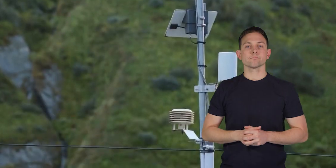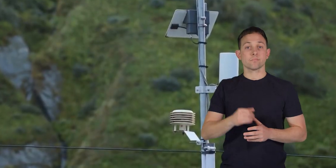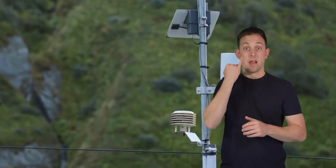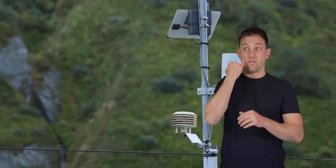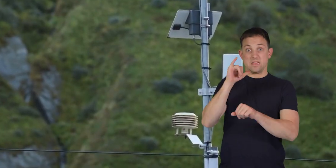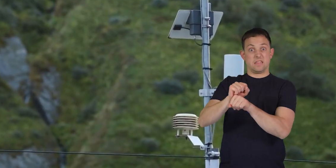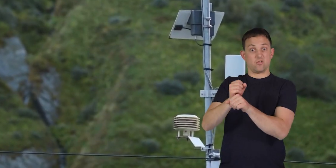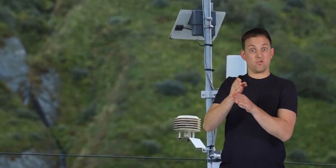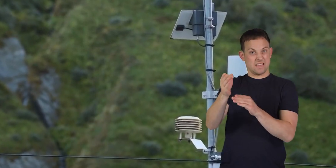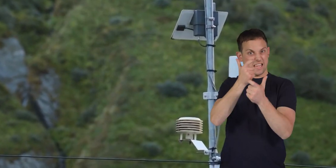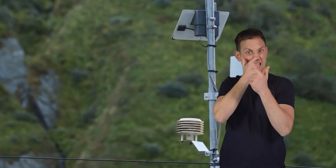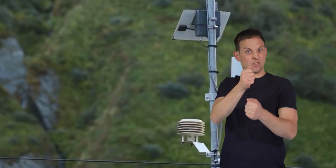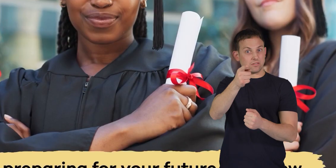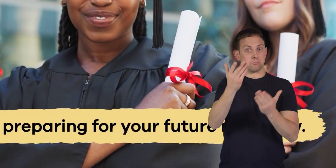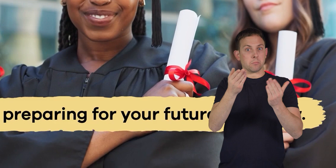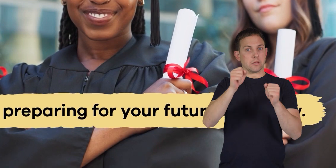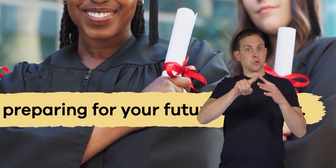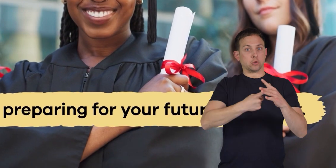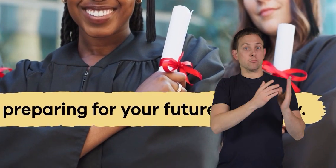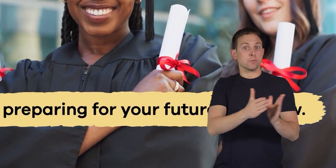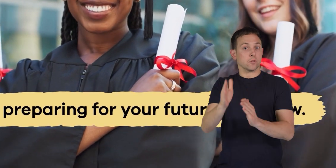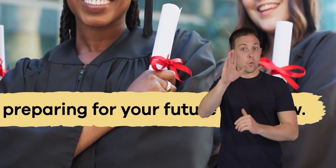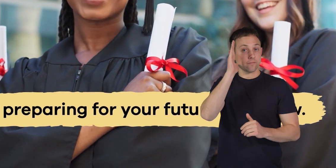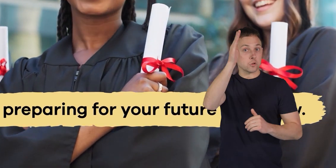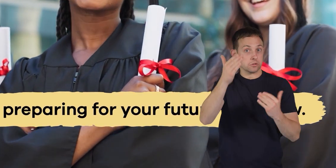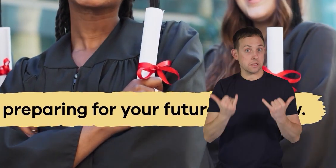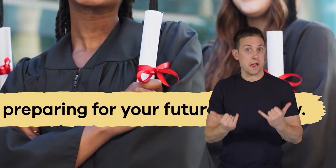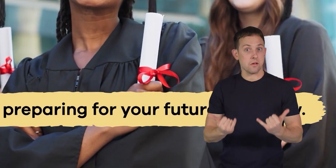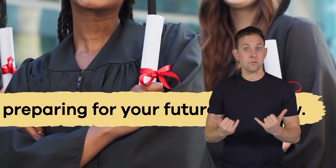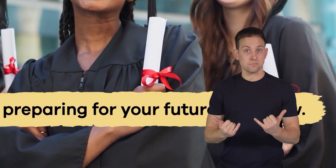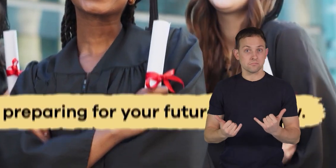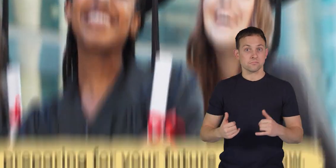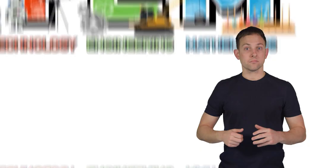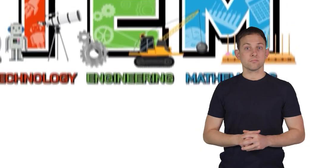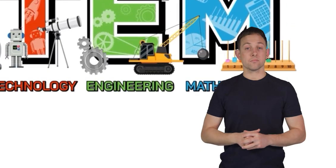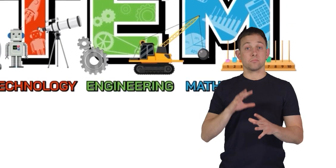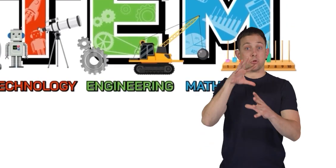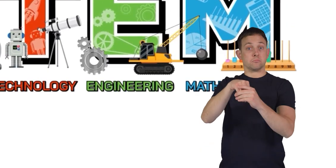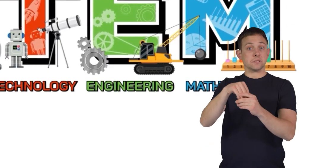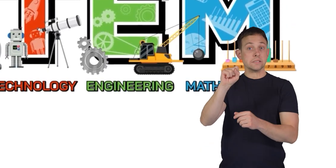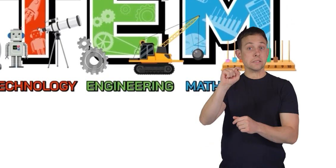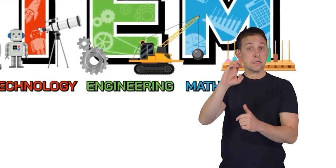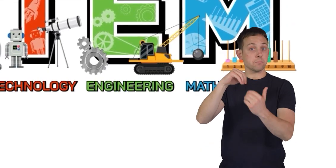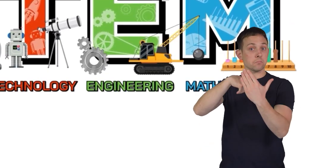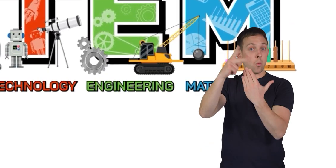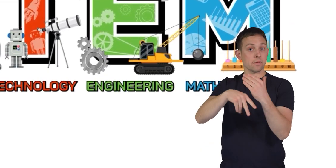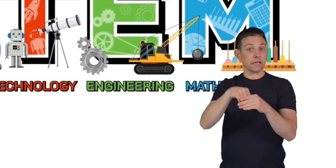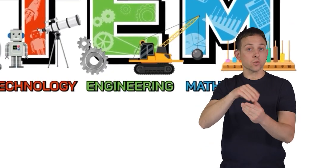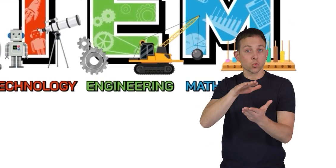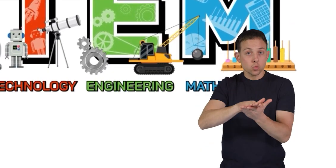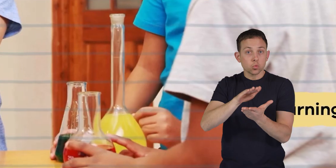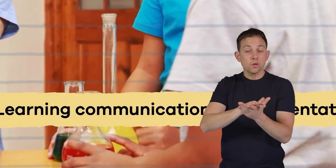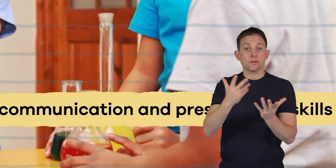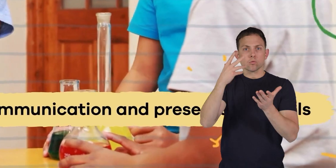If this career is interesting to you, you can start preparing for your future right now. Participating in STEM programs